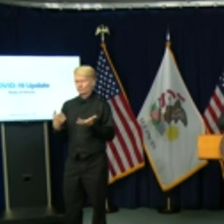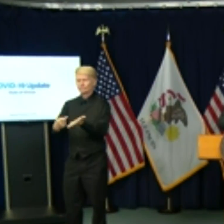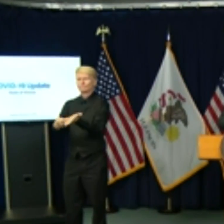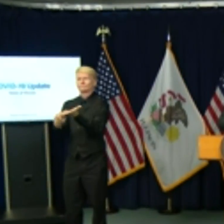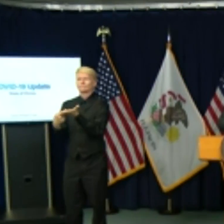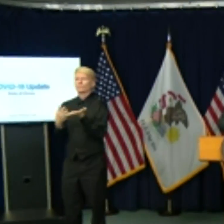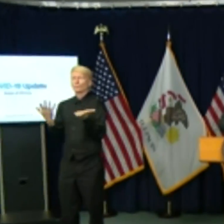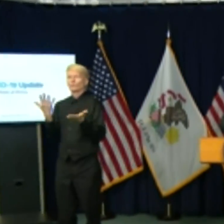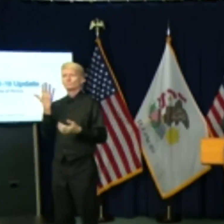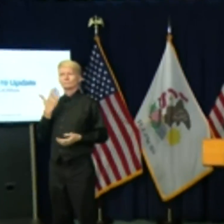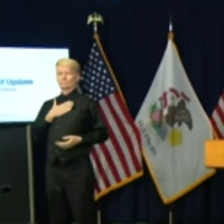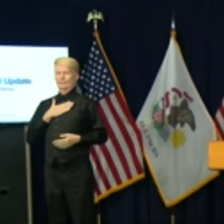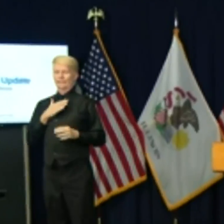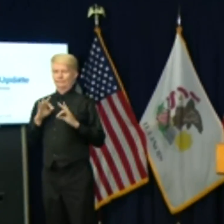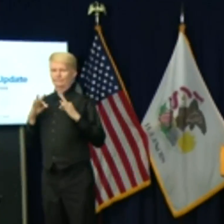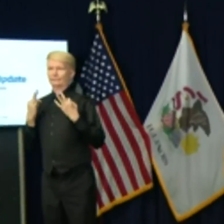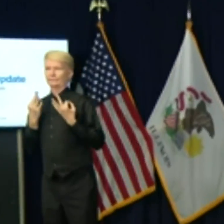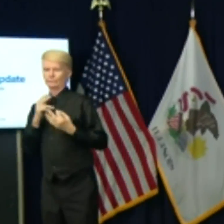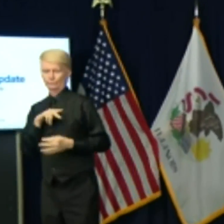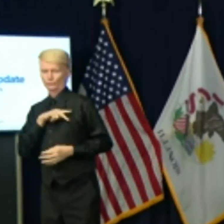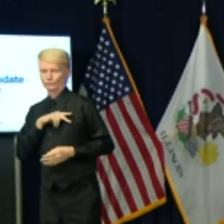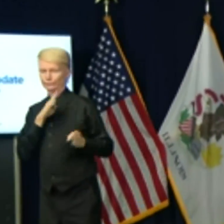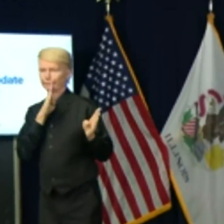plans for the Thanksgiving holidays.